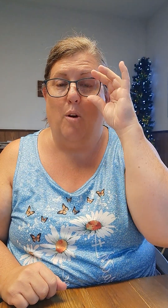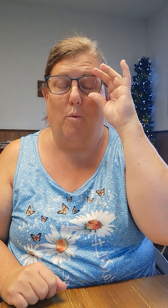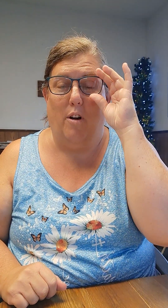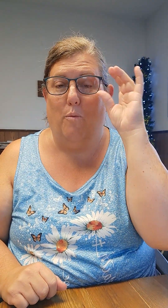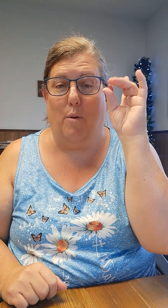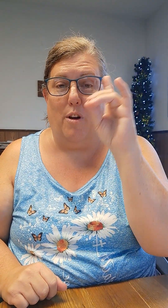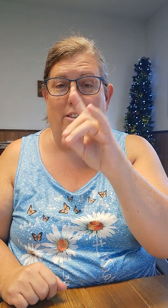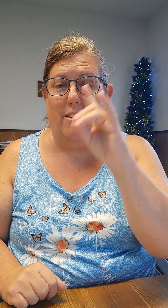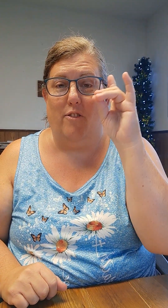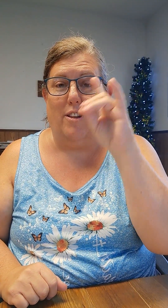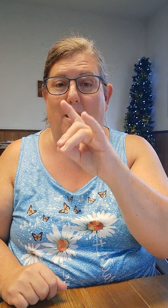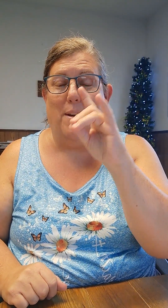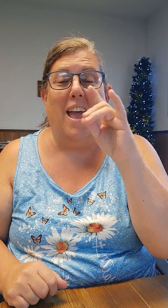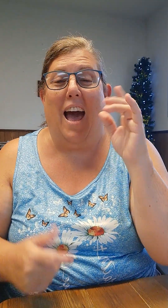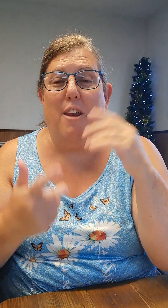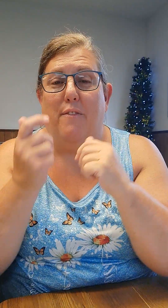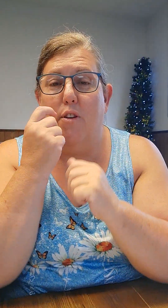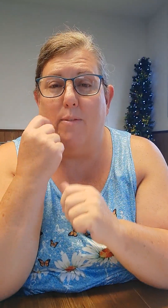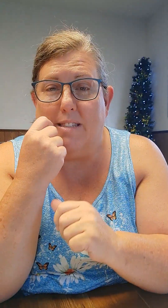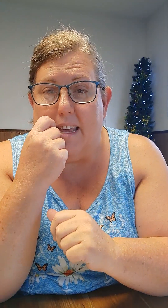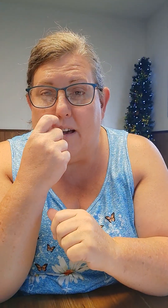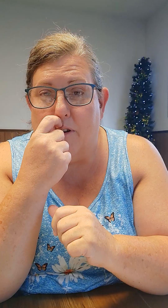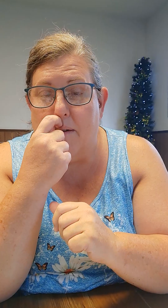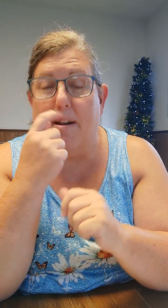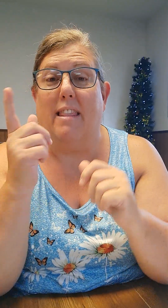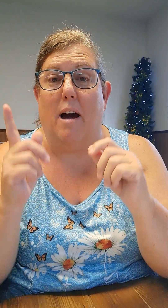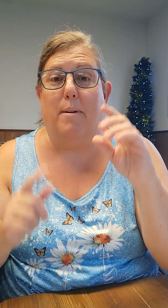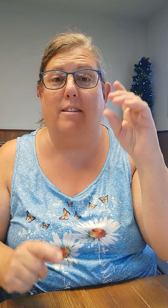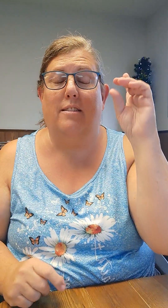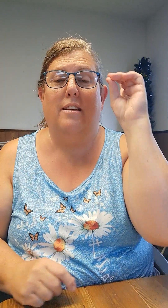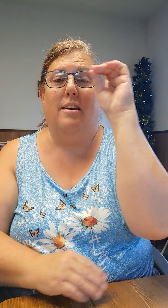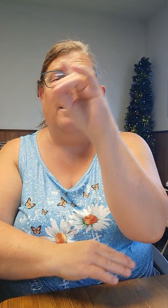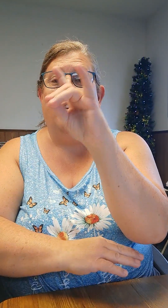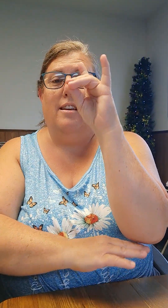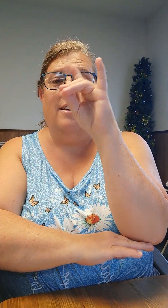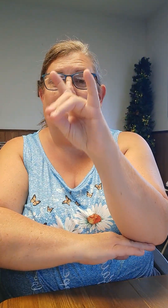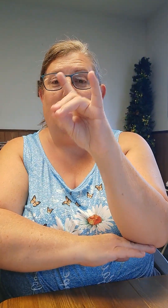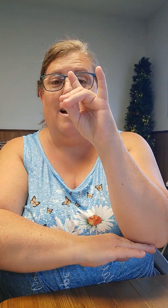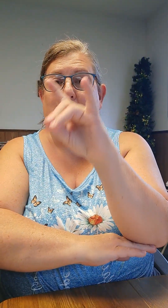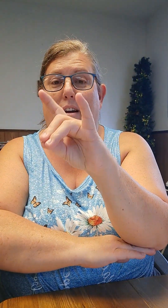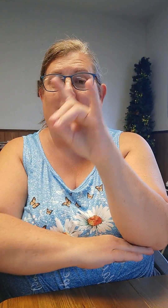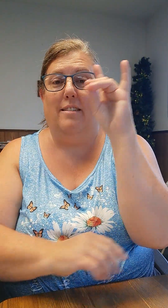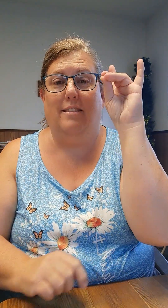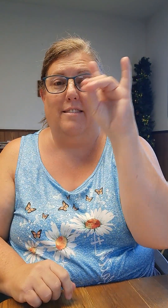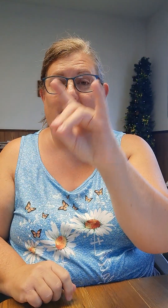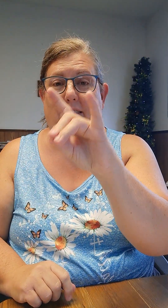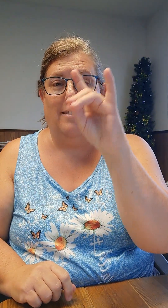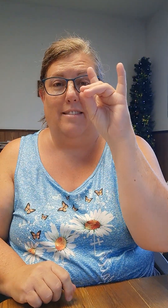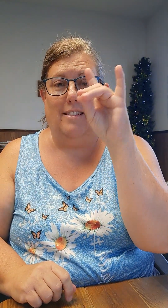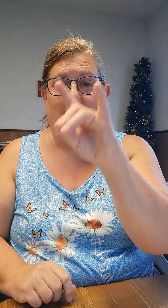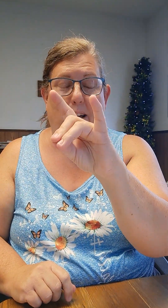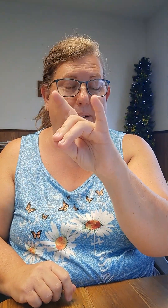One way or the other. Llama. I don't even know if I'm saying that right. But llama. Llama. Llama.